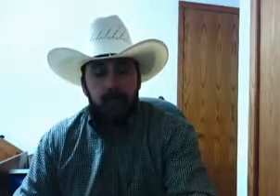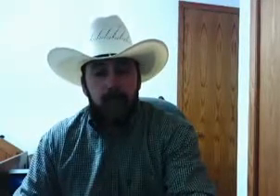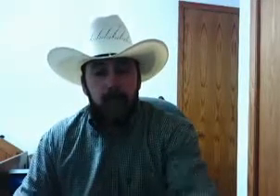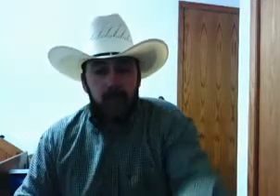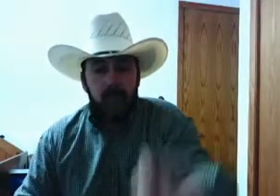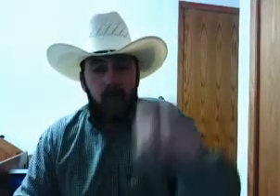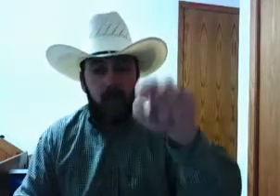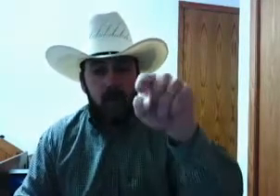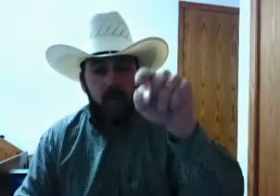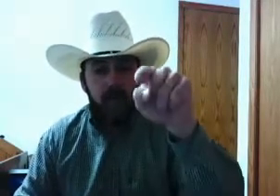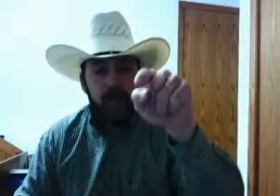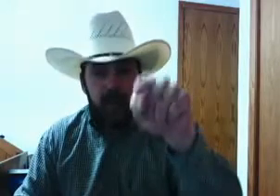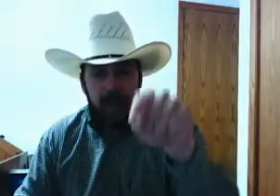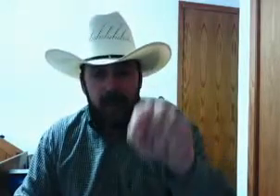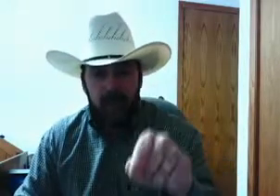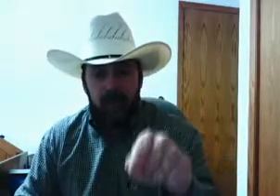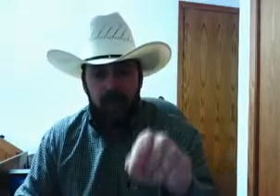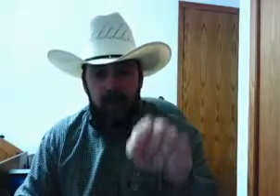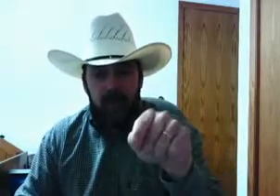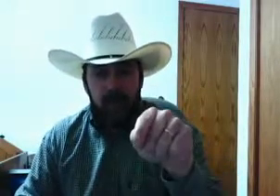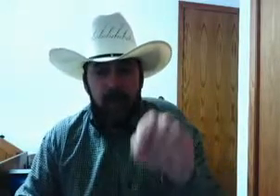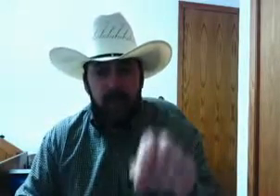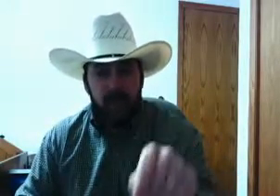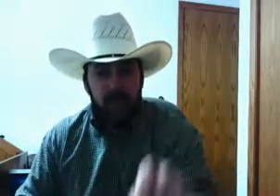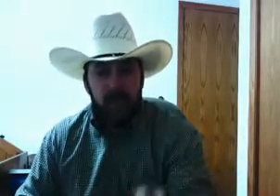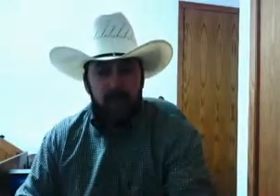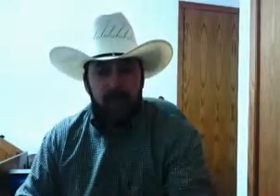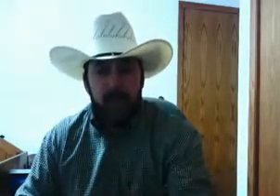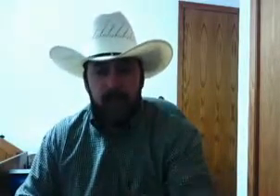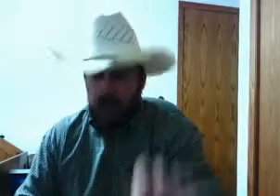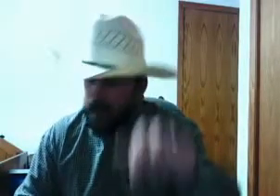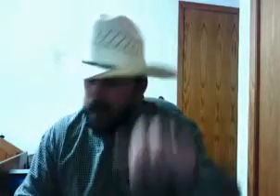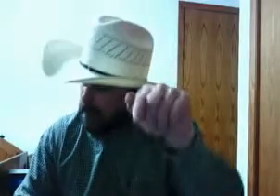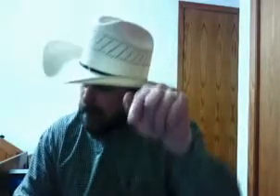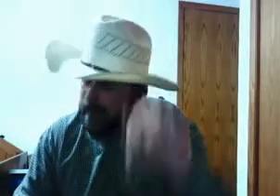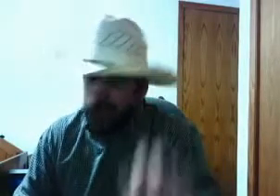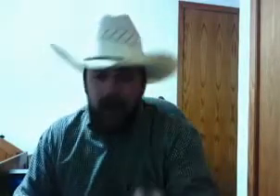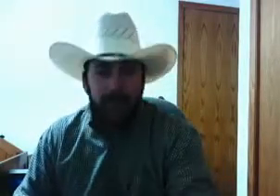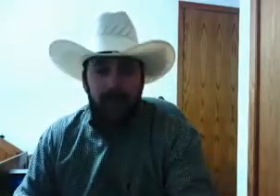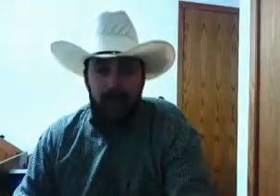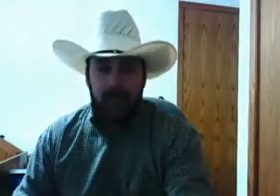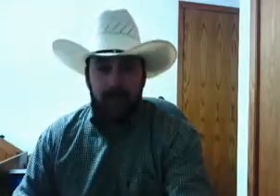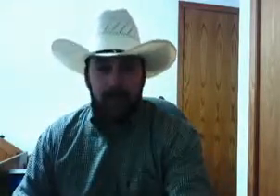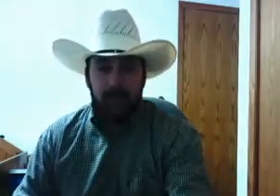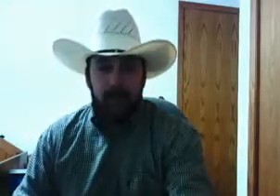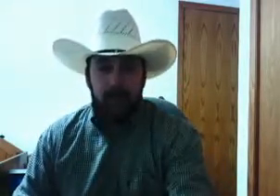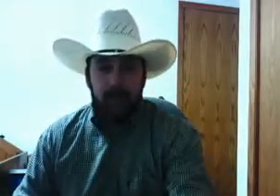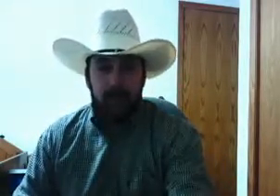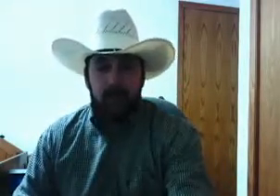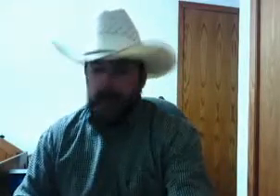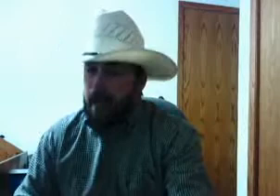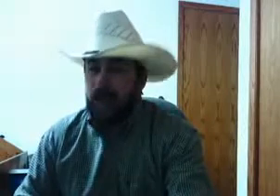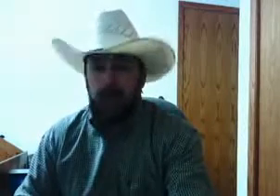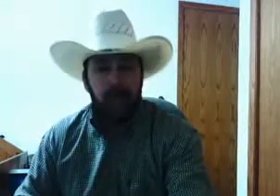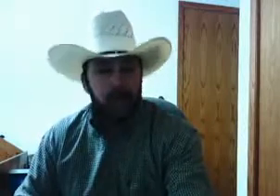to a lost and dying nation that's headed to hell in a handbasket. And they don't have to listen. But I have to put it out there.